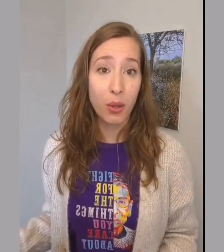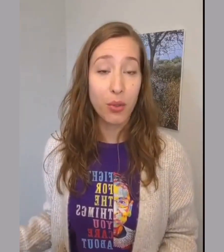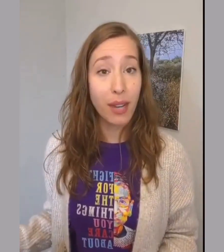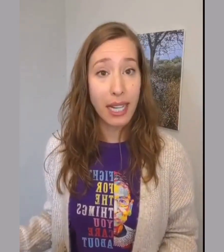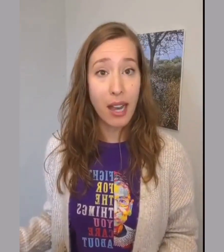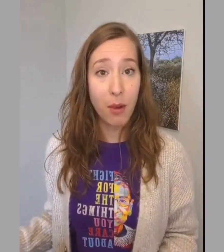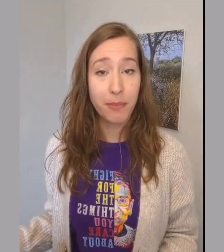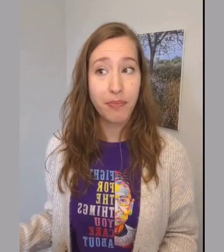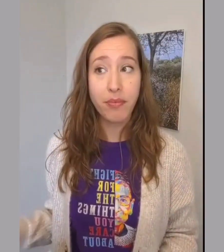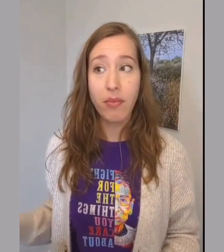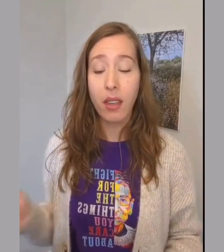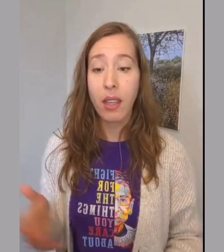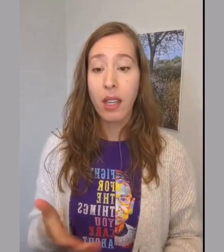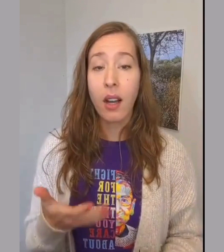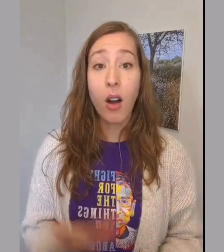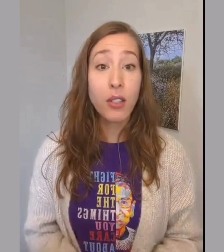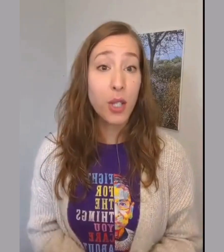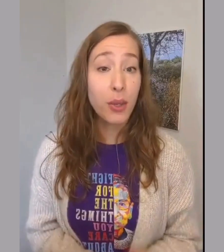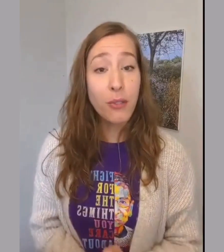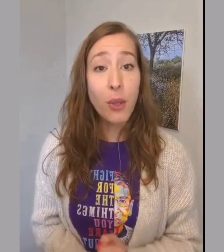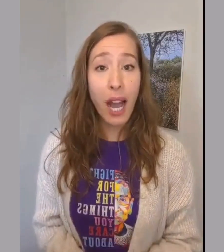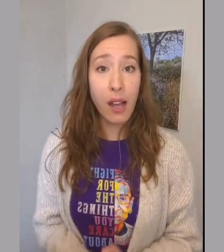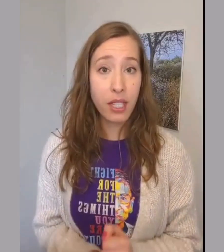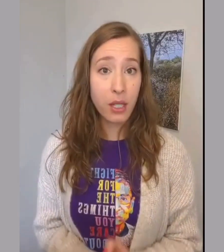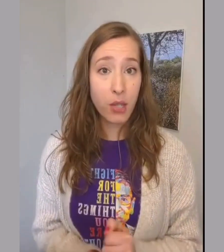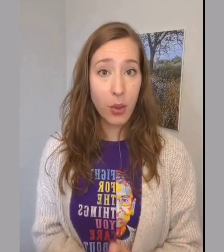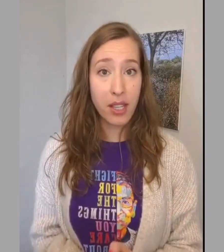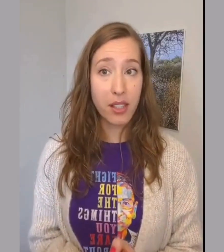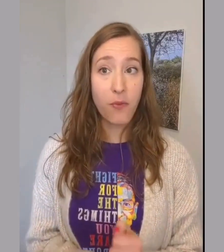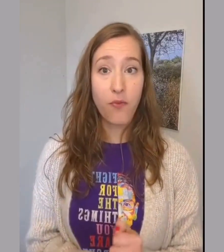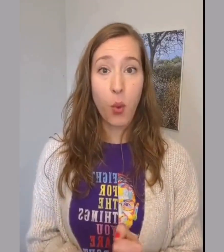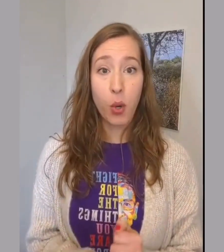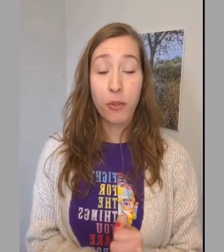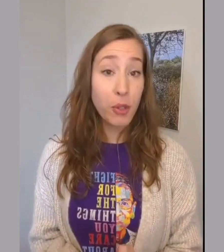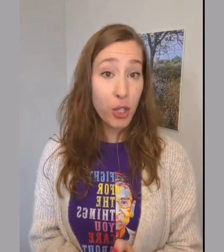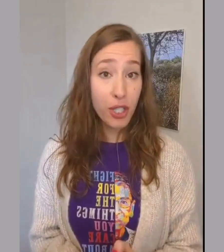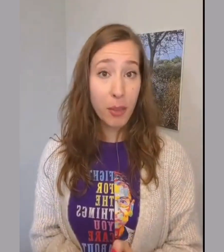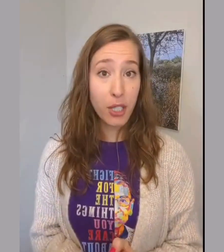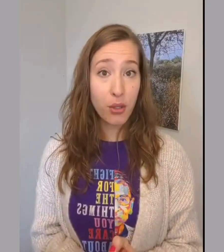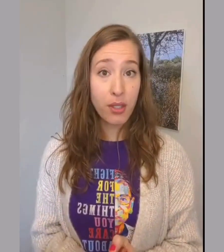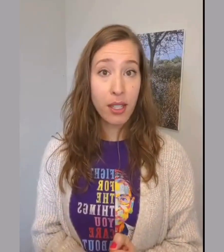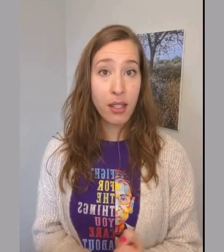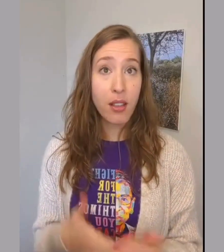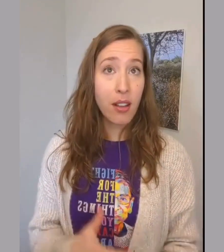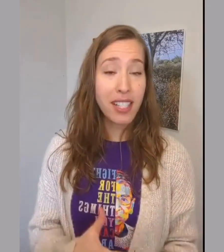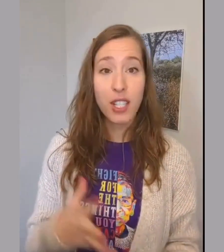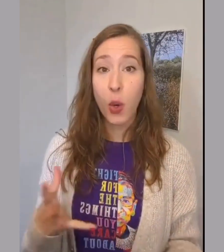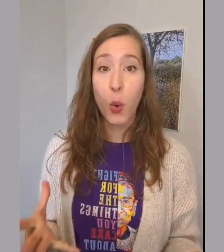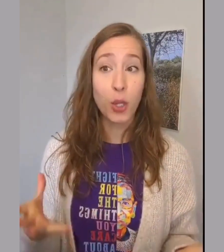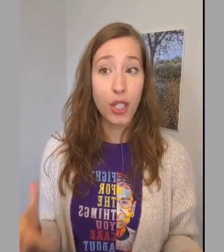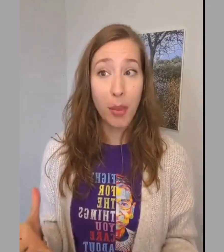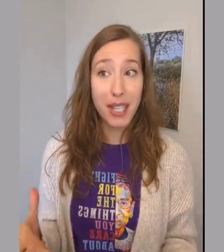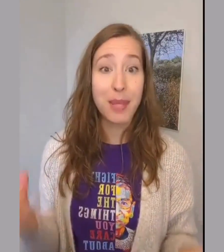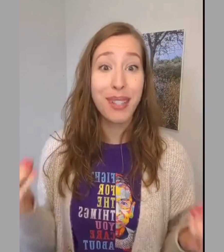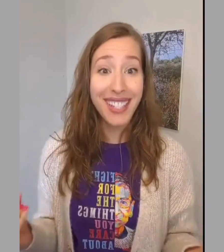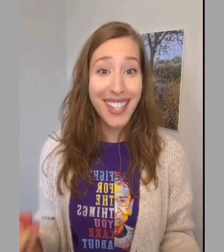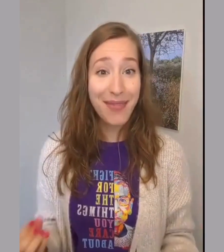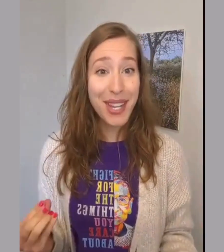right now. Also, if you have any requests for future Tapping Tuesdays content or topics, please let me know.